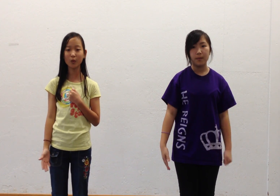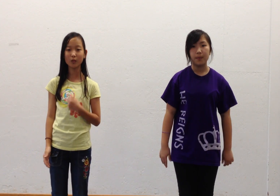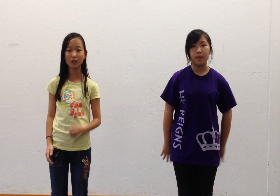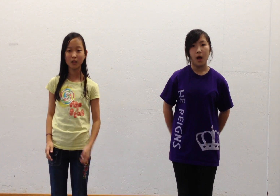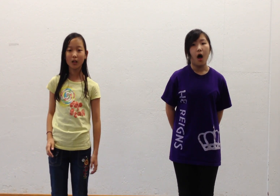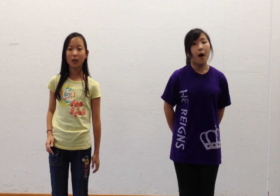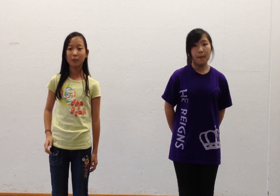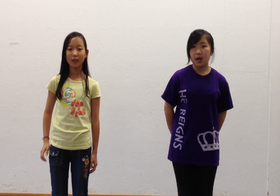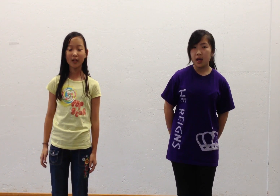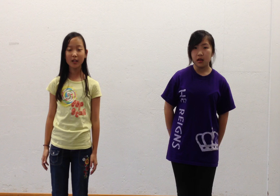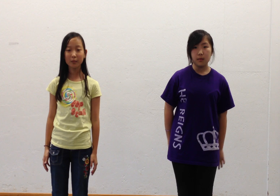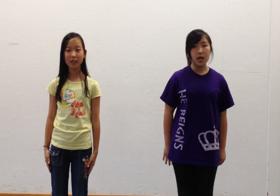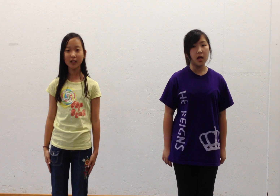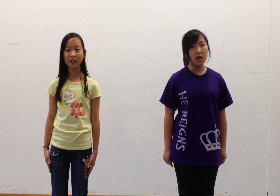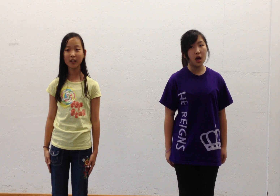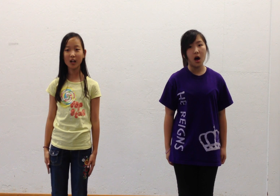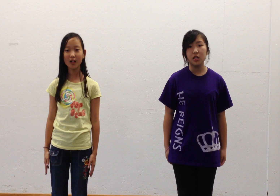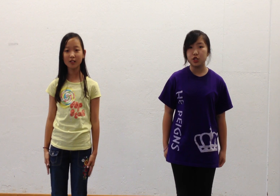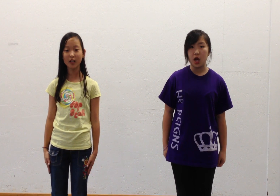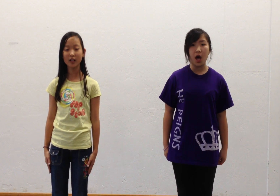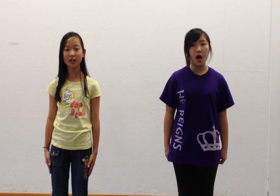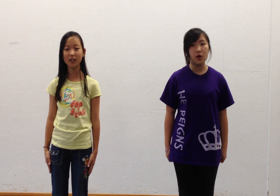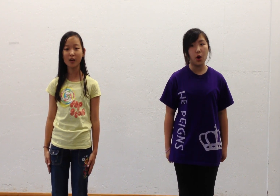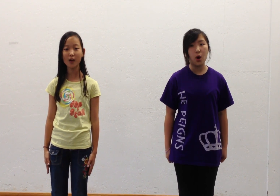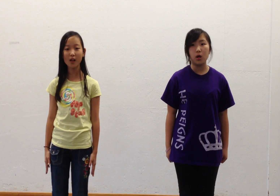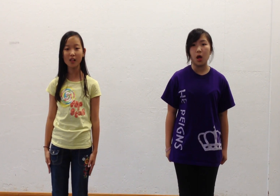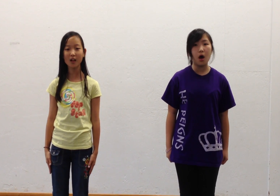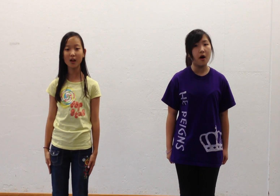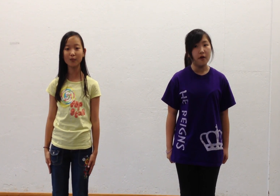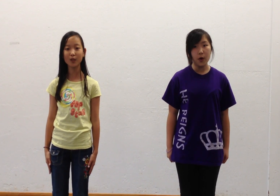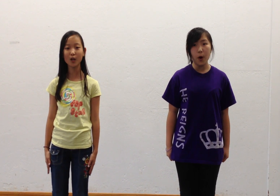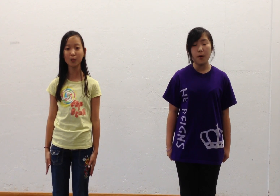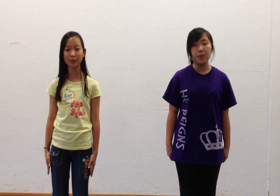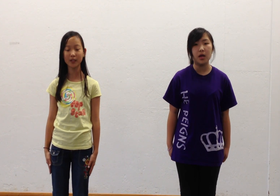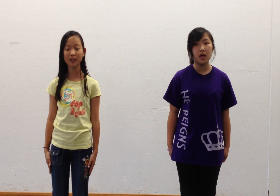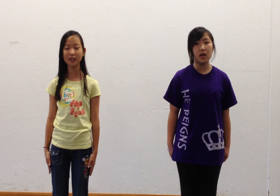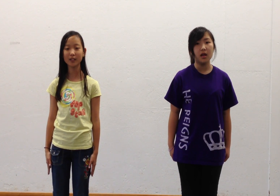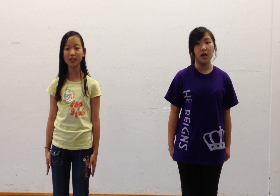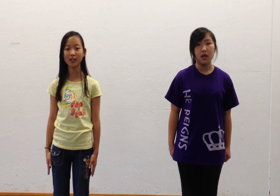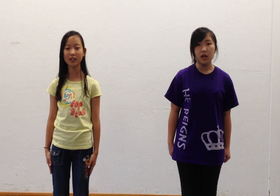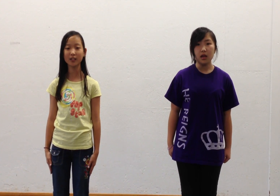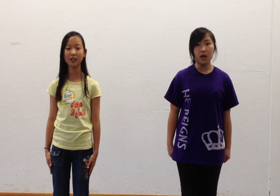Make me a channel of your peace,